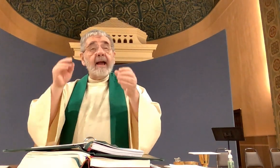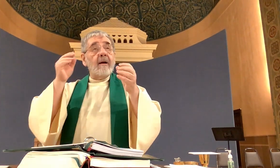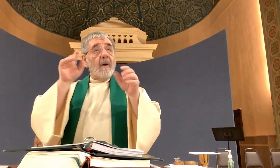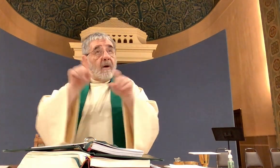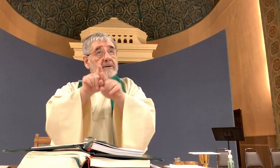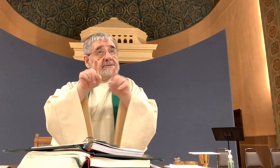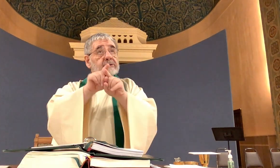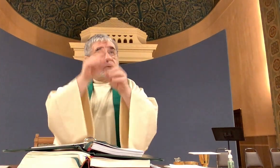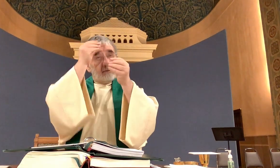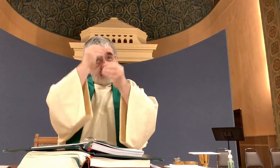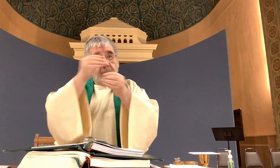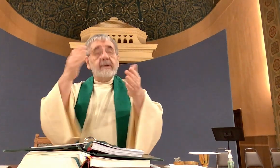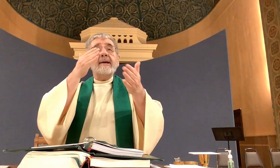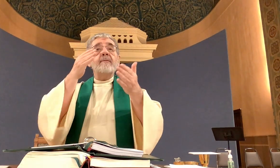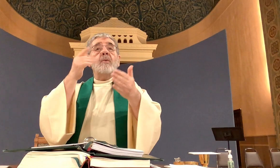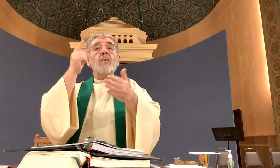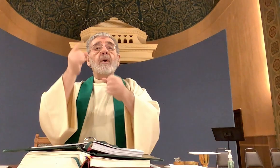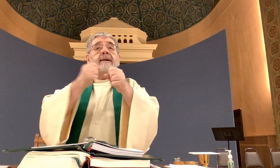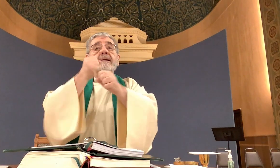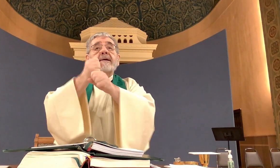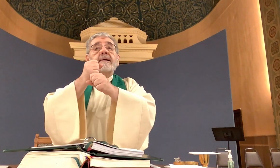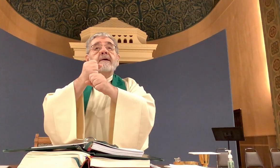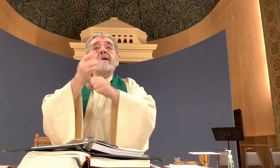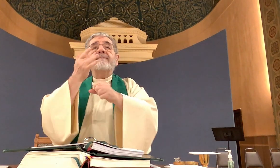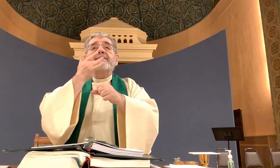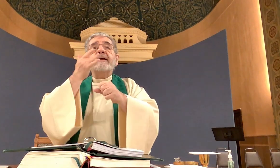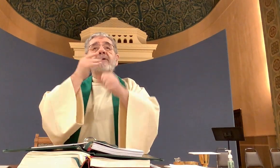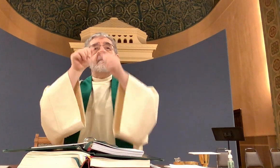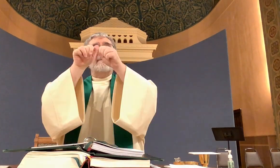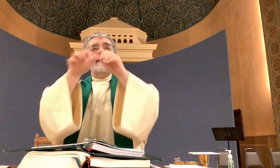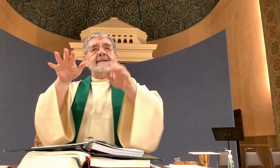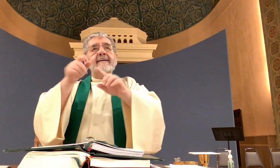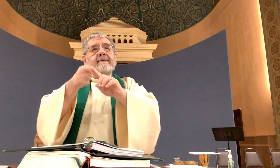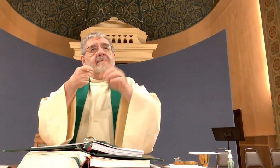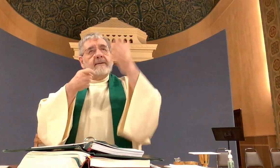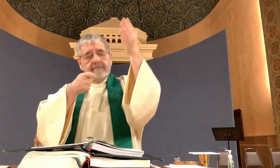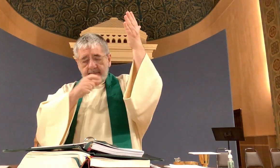and to proclaim a year acceptable to the Lord.